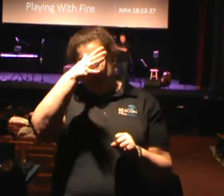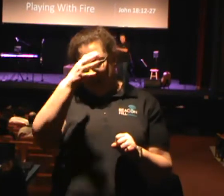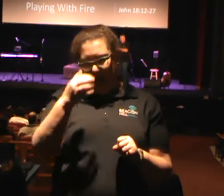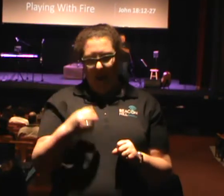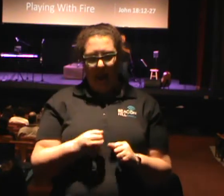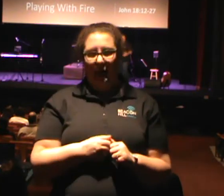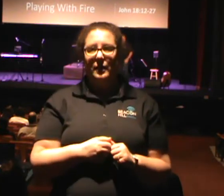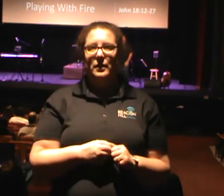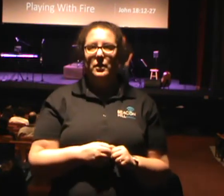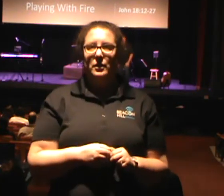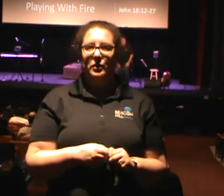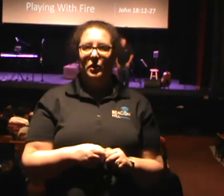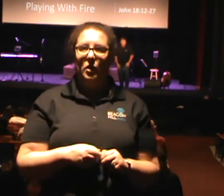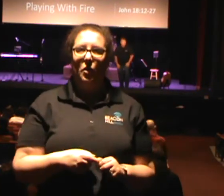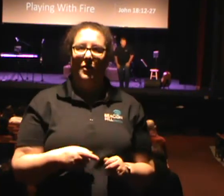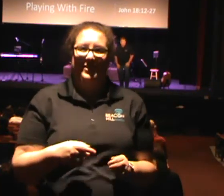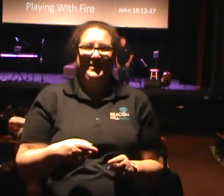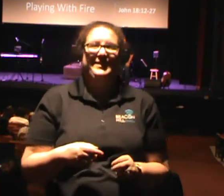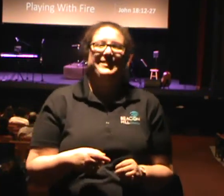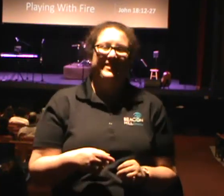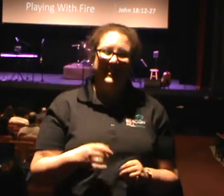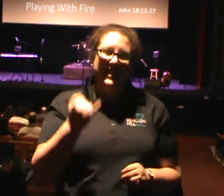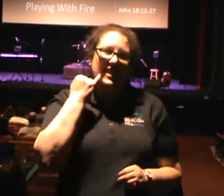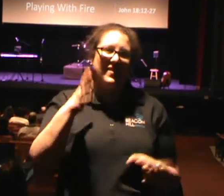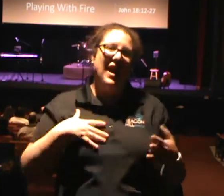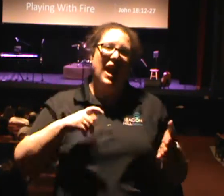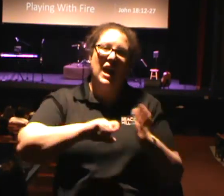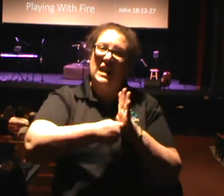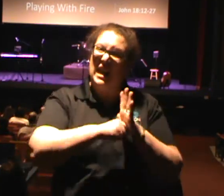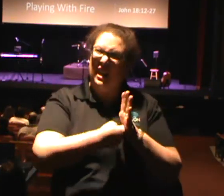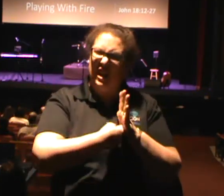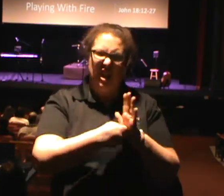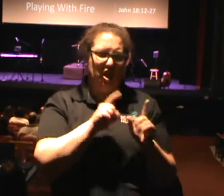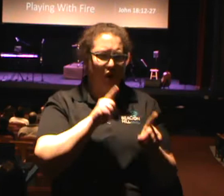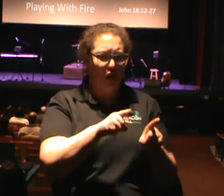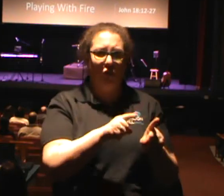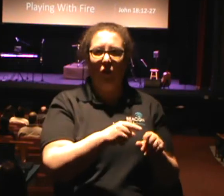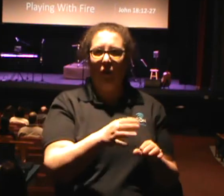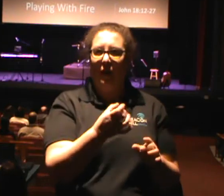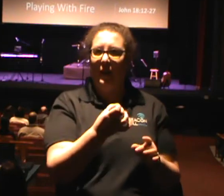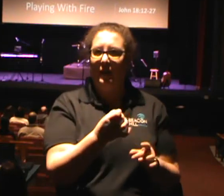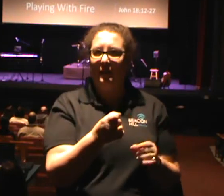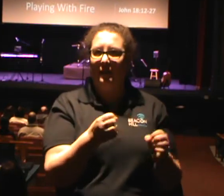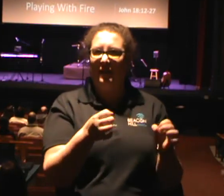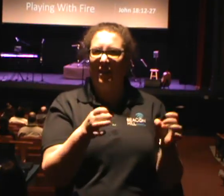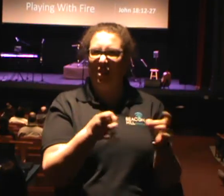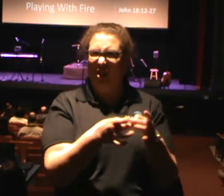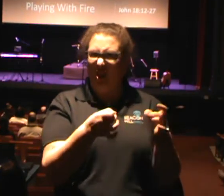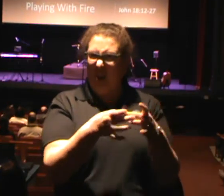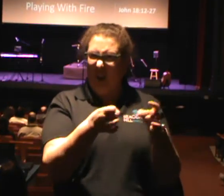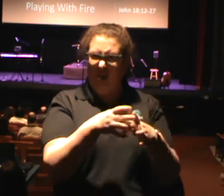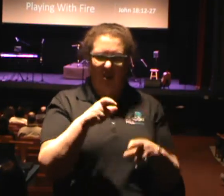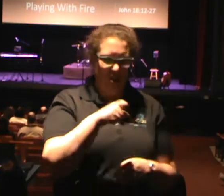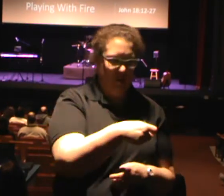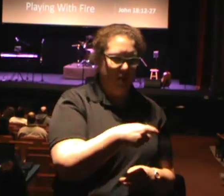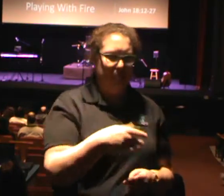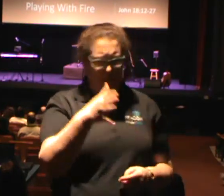he would just say, try that out. See how that works for you. That's just called growing up in the South. Anybody in there with me know what I'm saying?